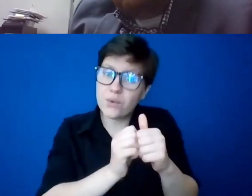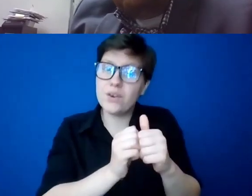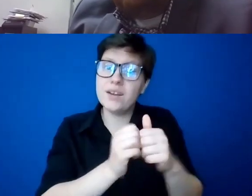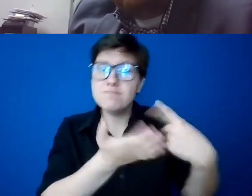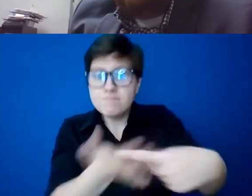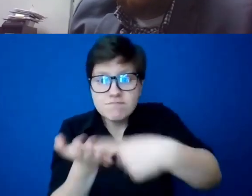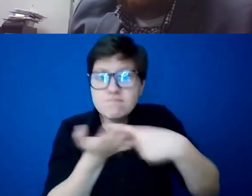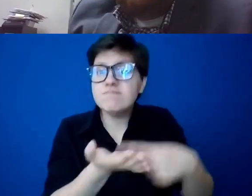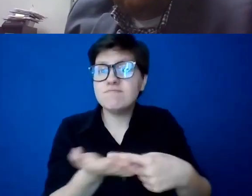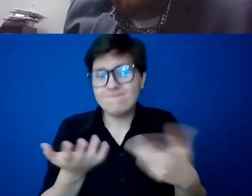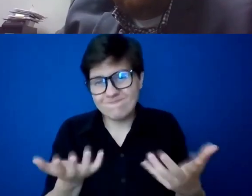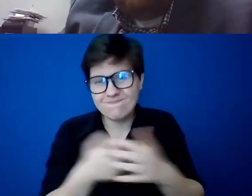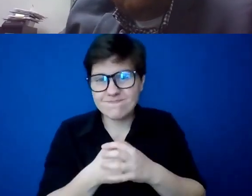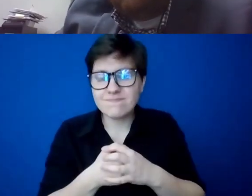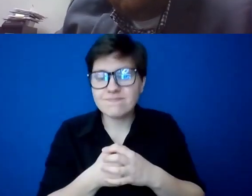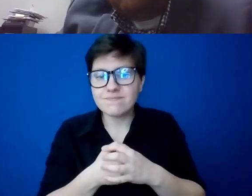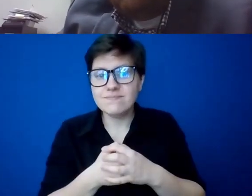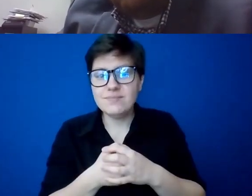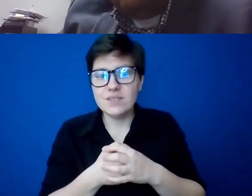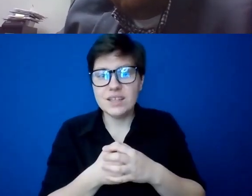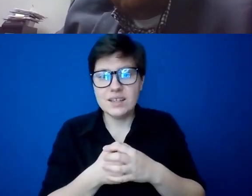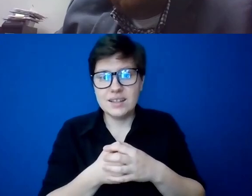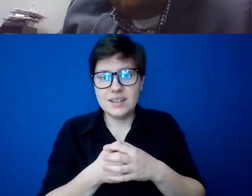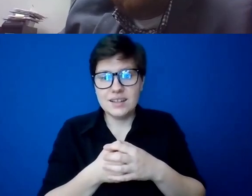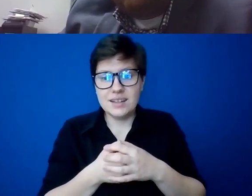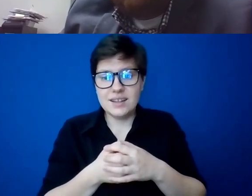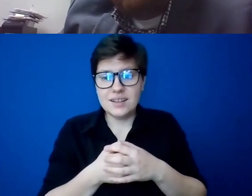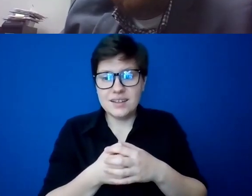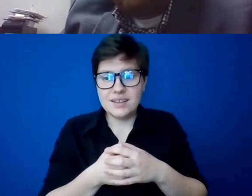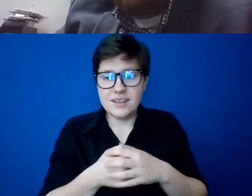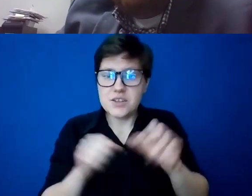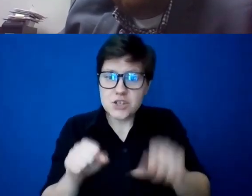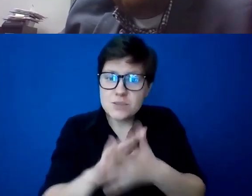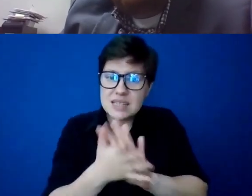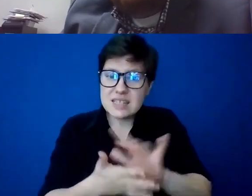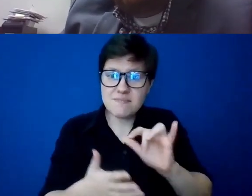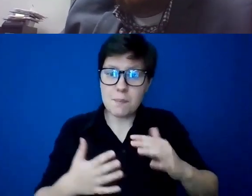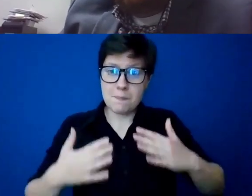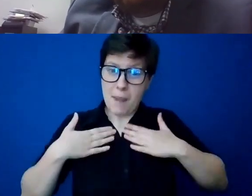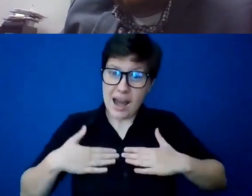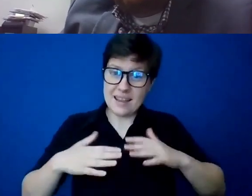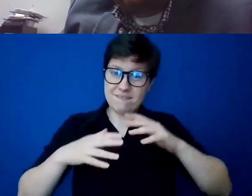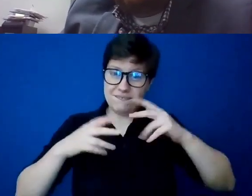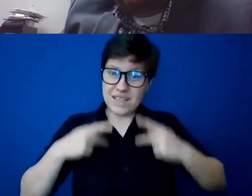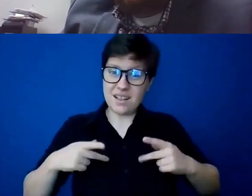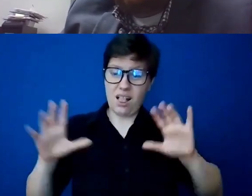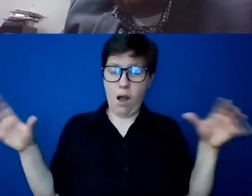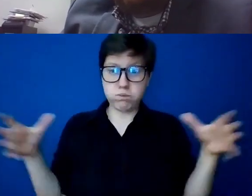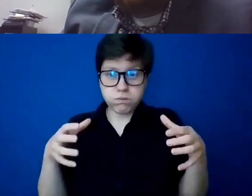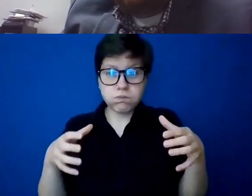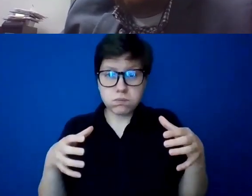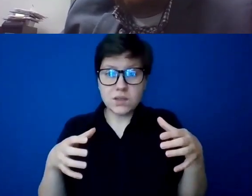conversation of this sort. Um, but then we, there, you'd be embodied and physical. Um, so we're performing